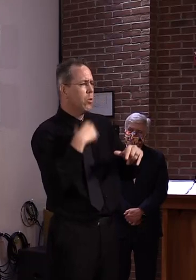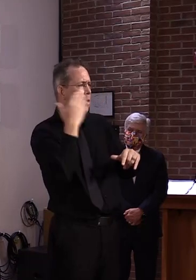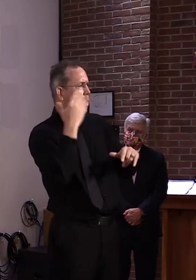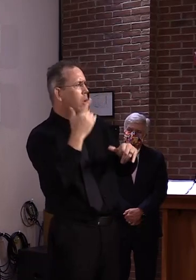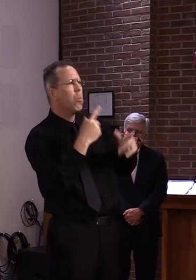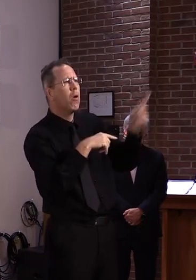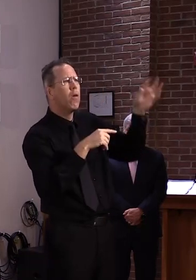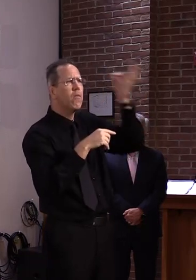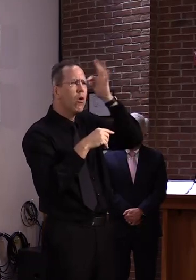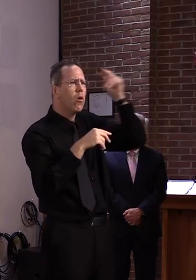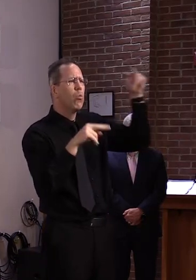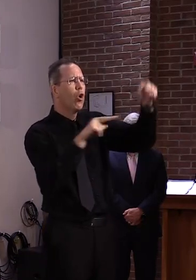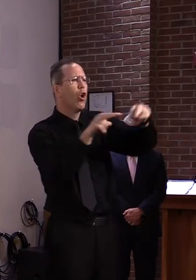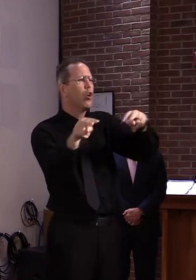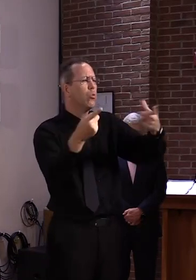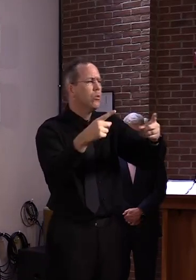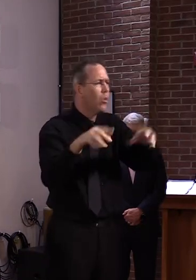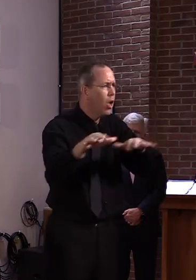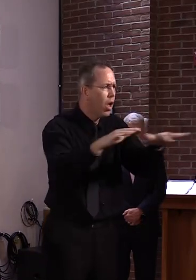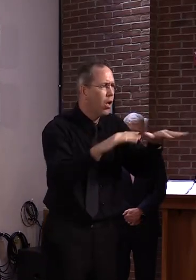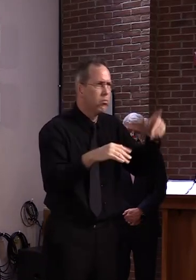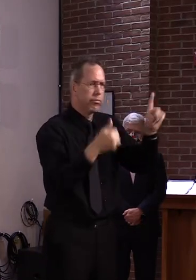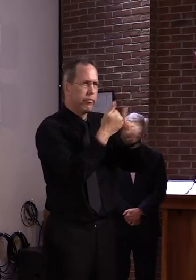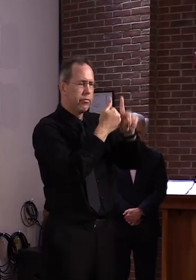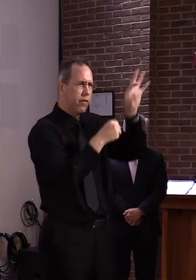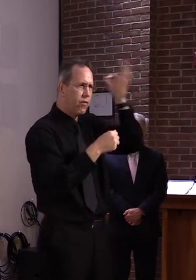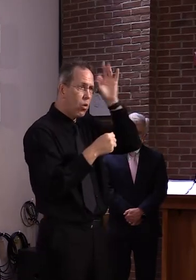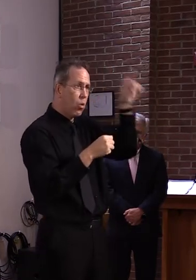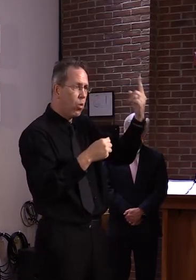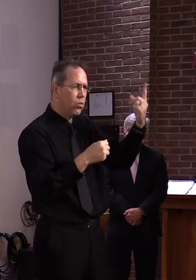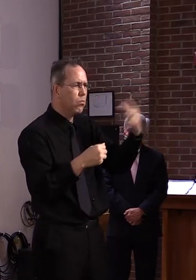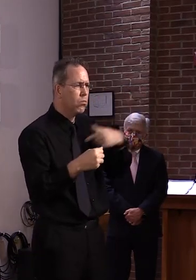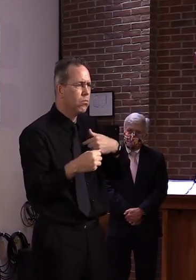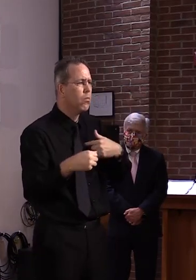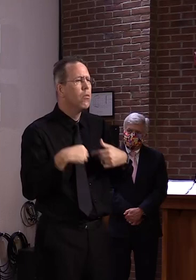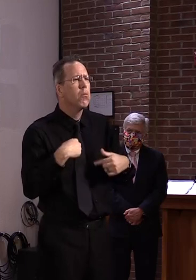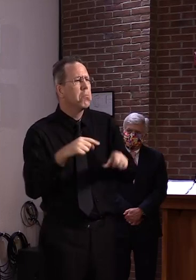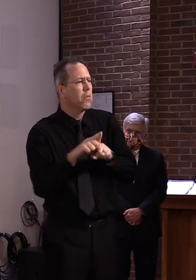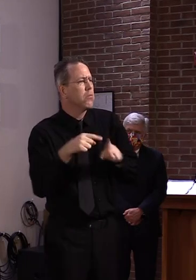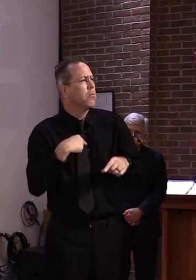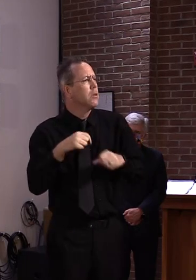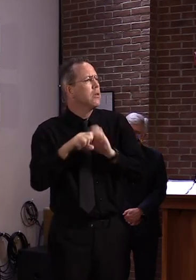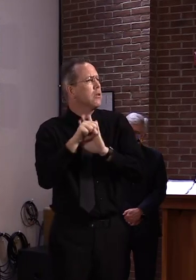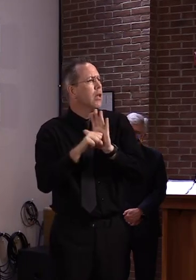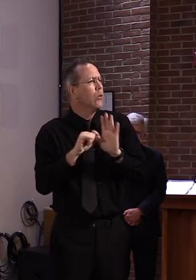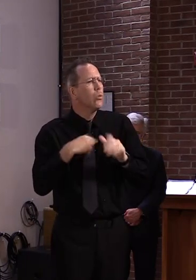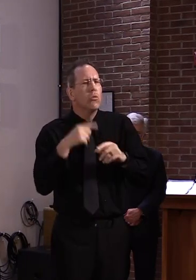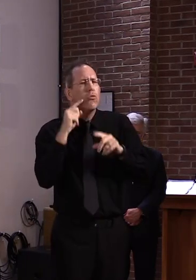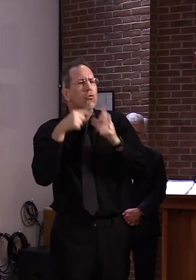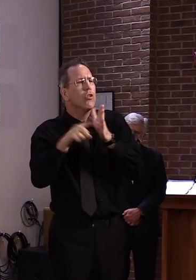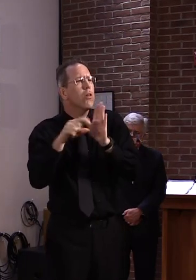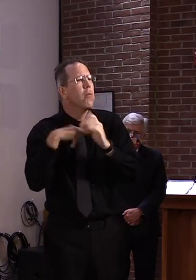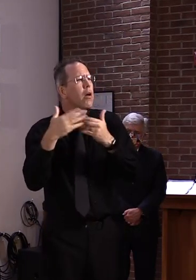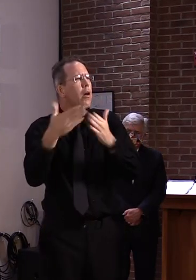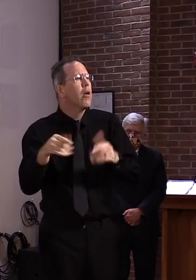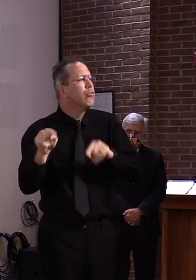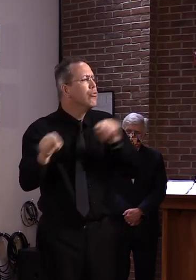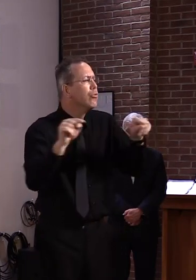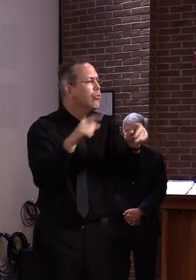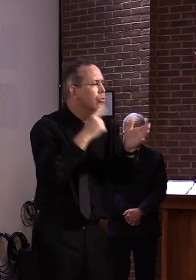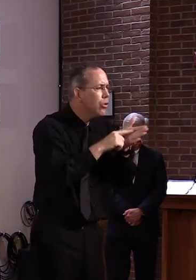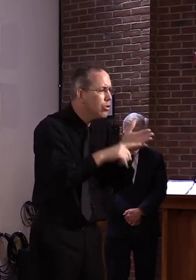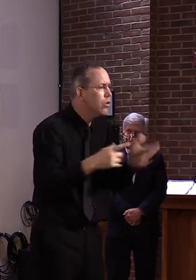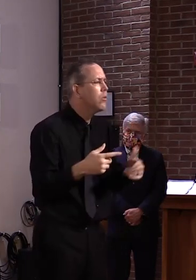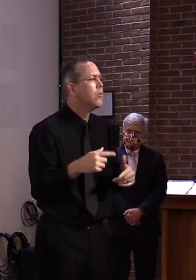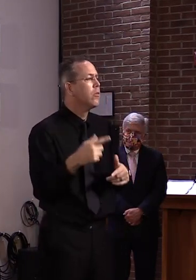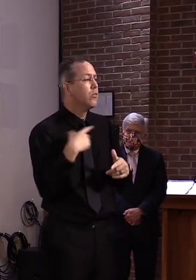so we can't be totally dependent on that supply chain. So as the governor just said, one of our platforms that we use